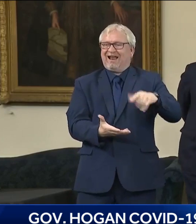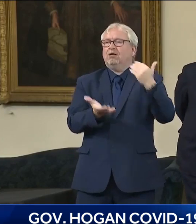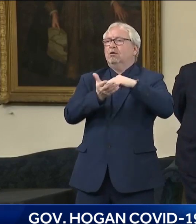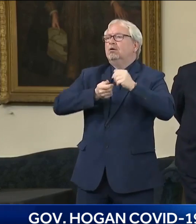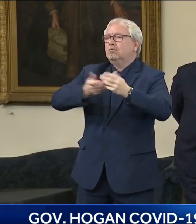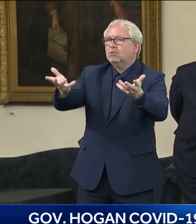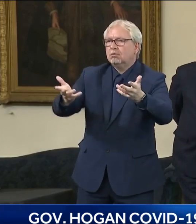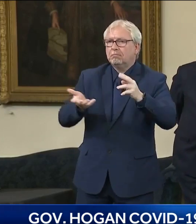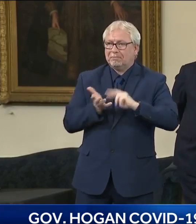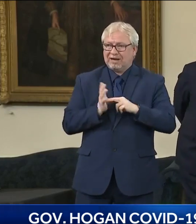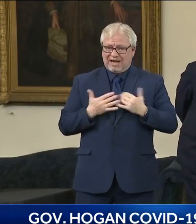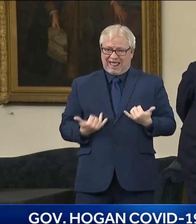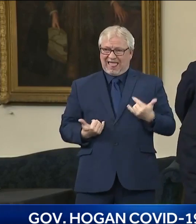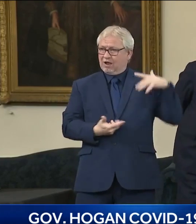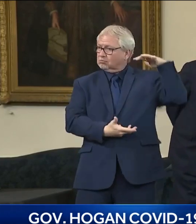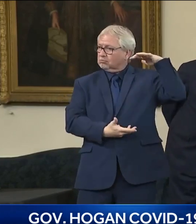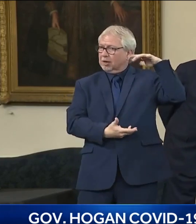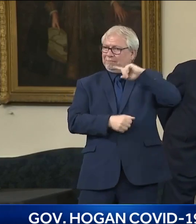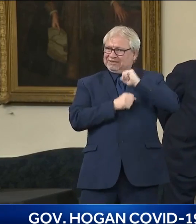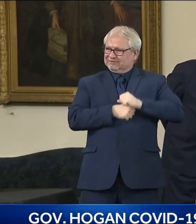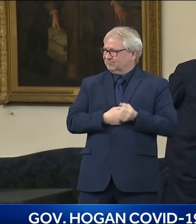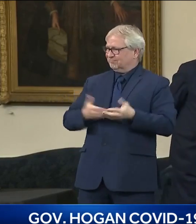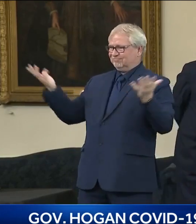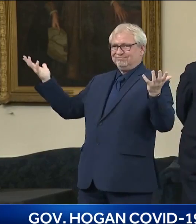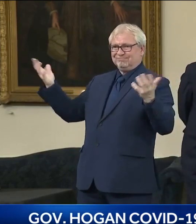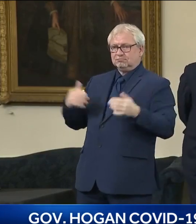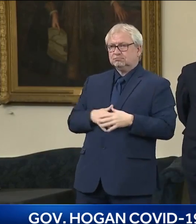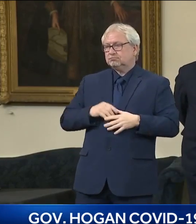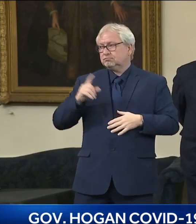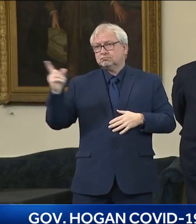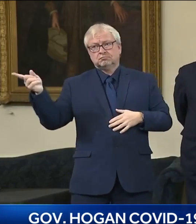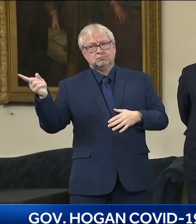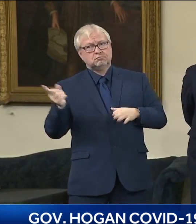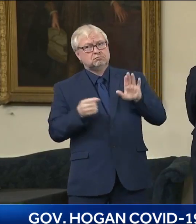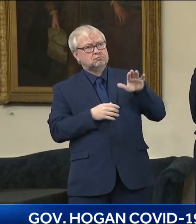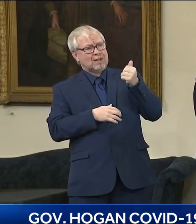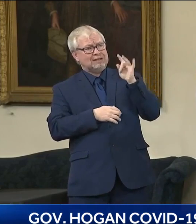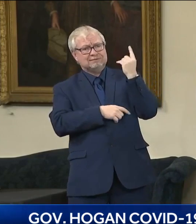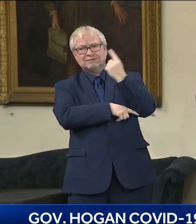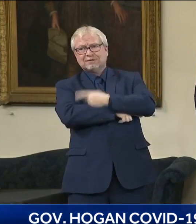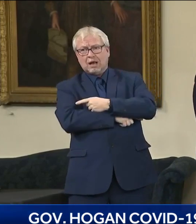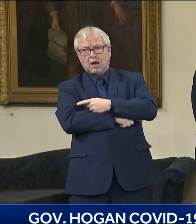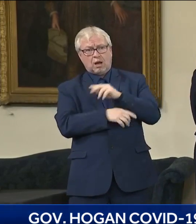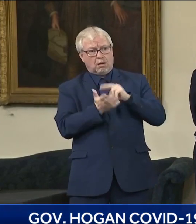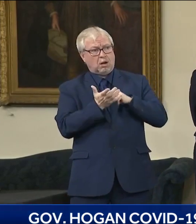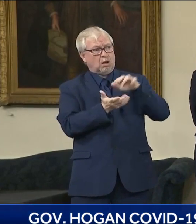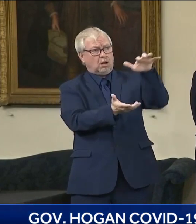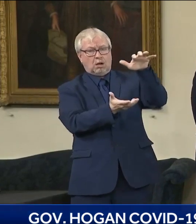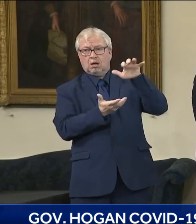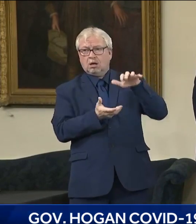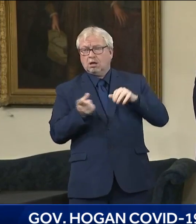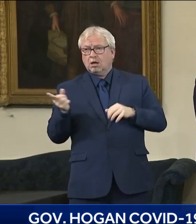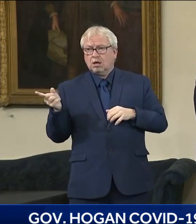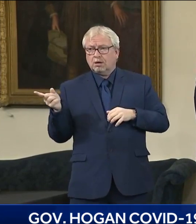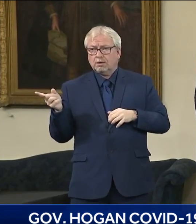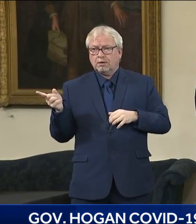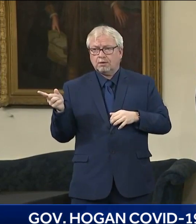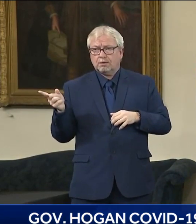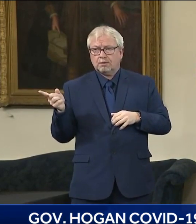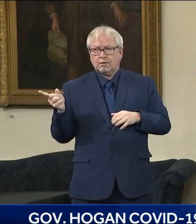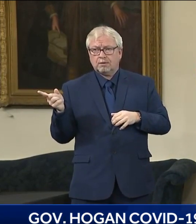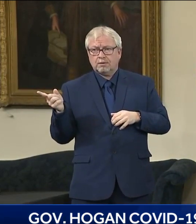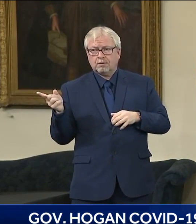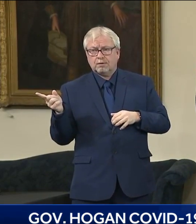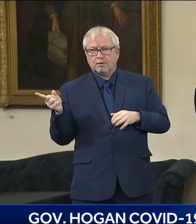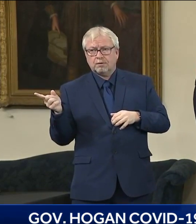it's stocking up on shelves. Have there been any recipients where you paused them or